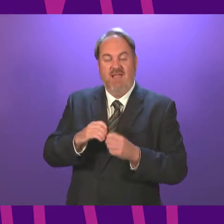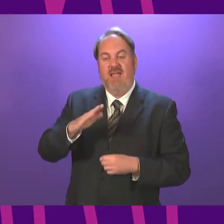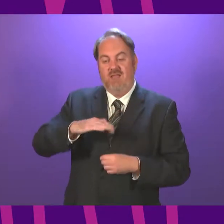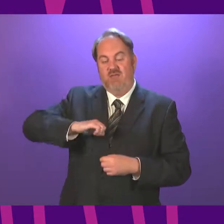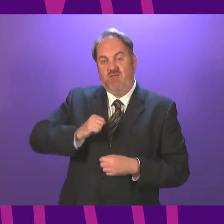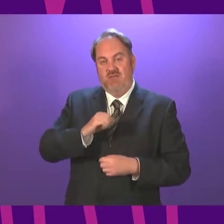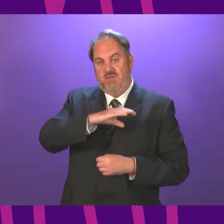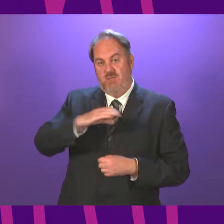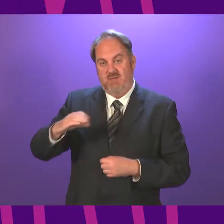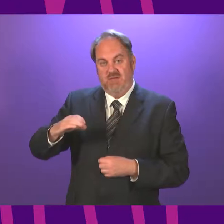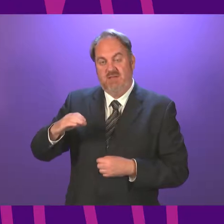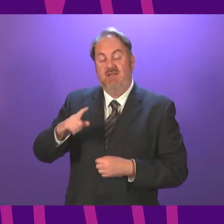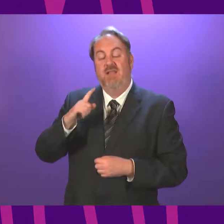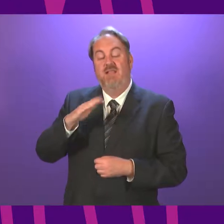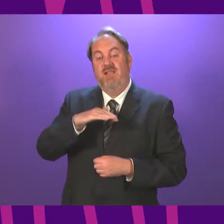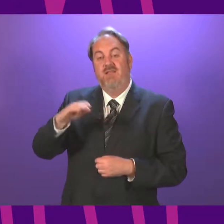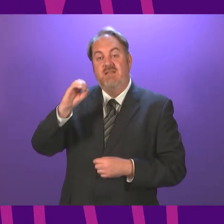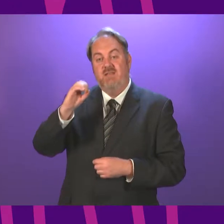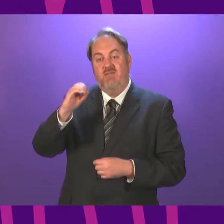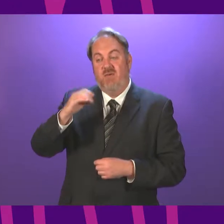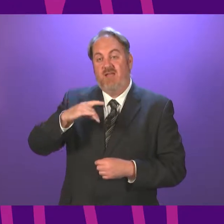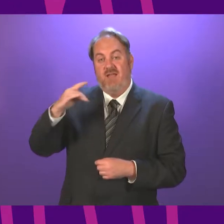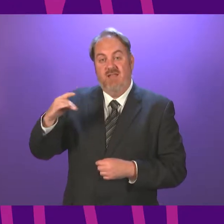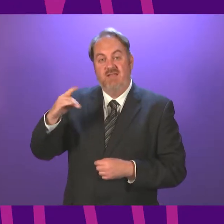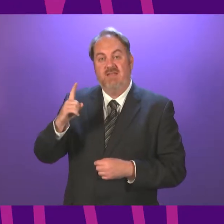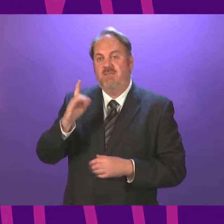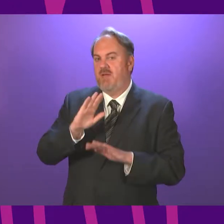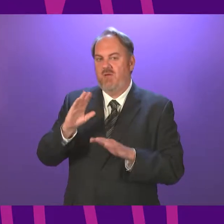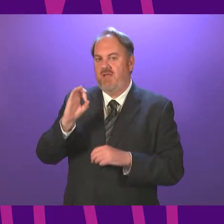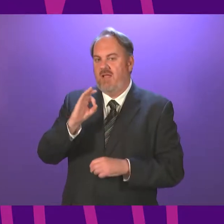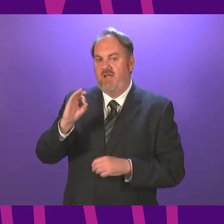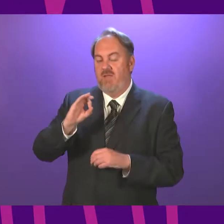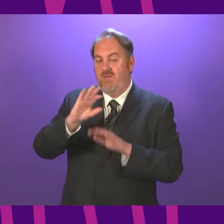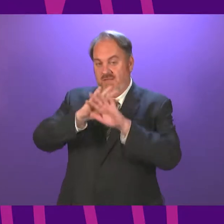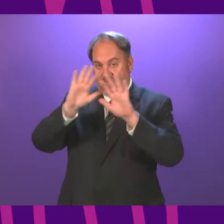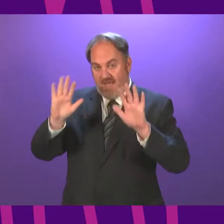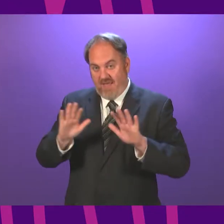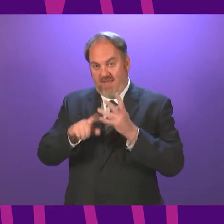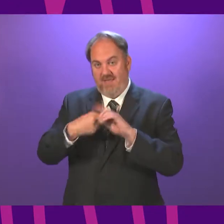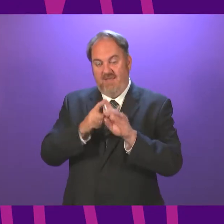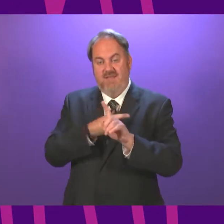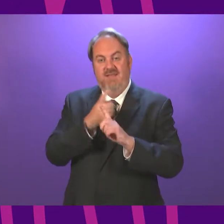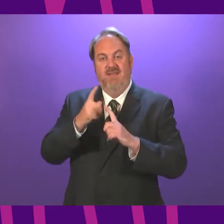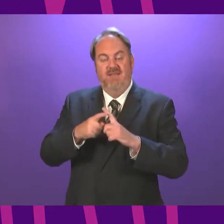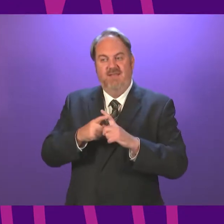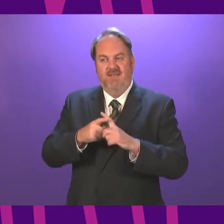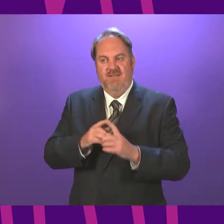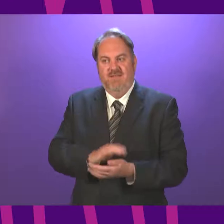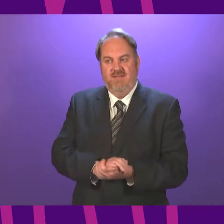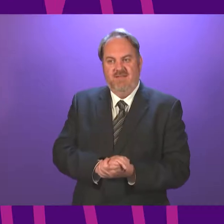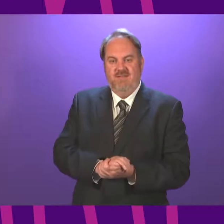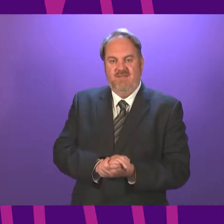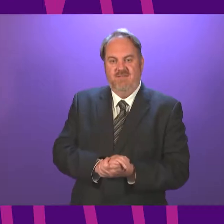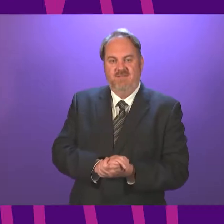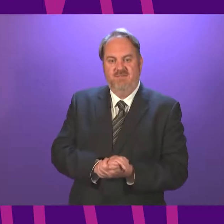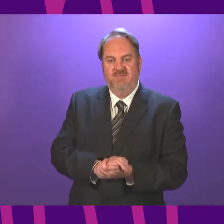Level 0, the Islands in the Highland area except the Isle of Skye, Orkney Island, Shetland Islands, Nae Island and